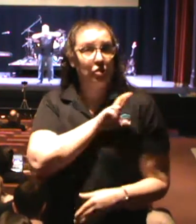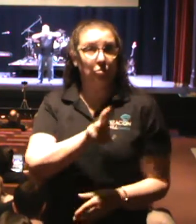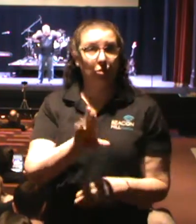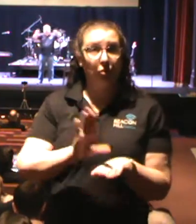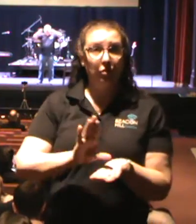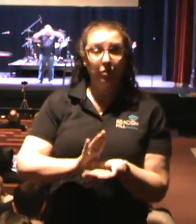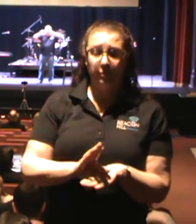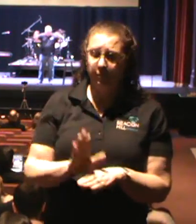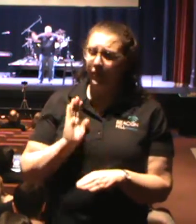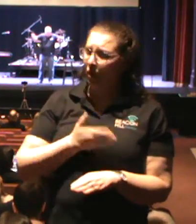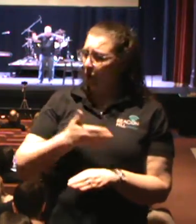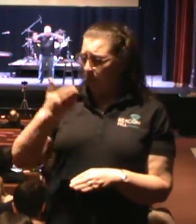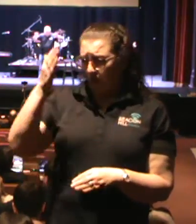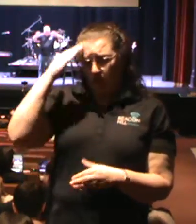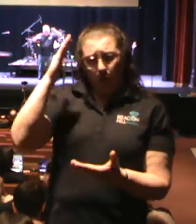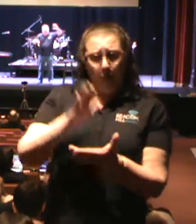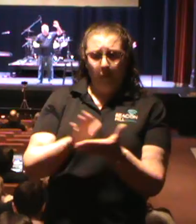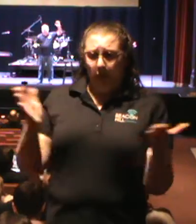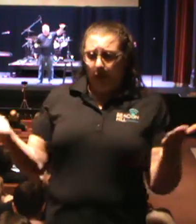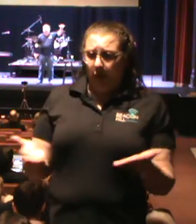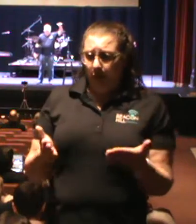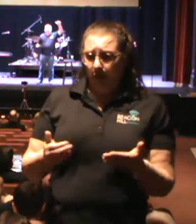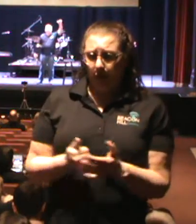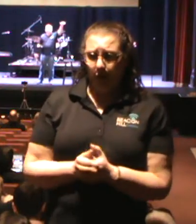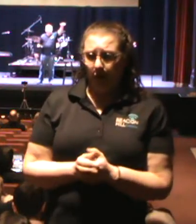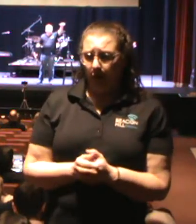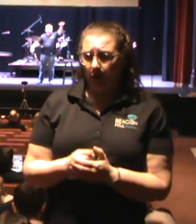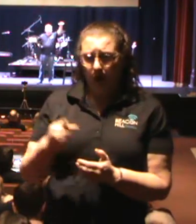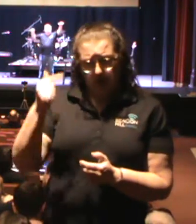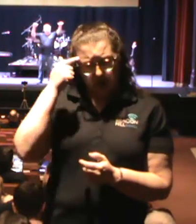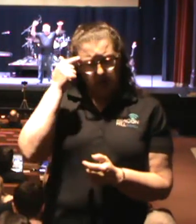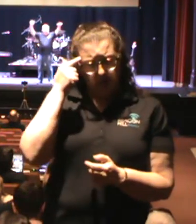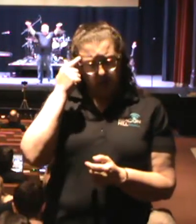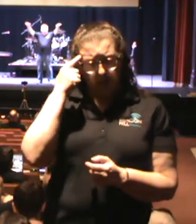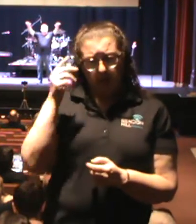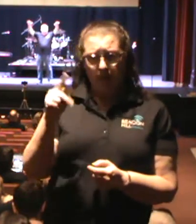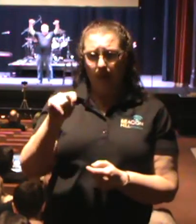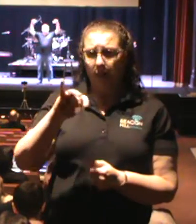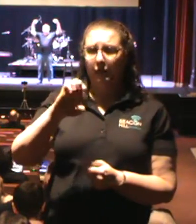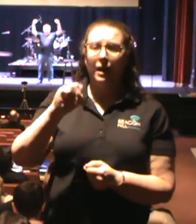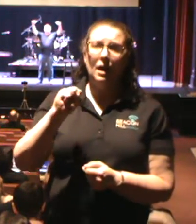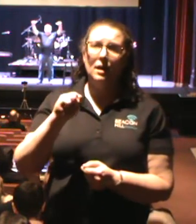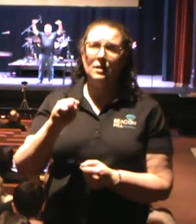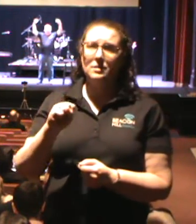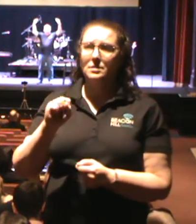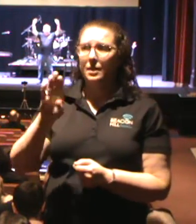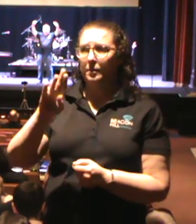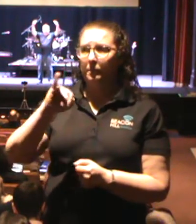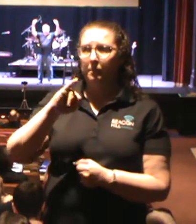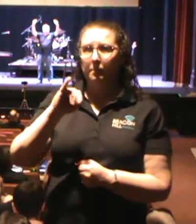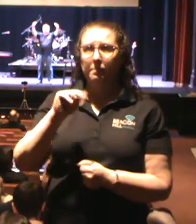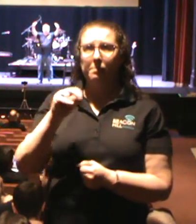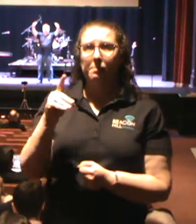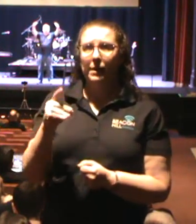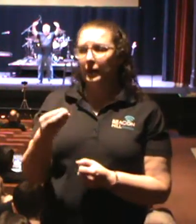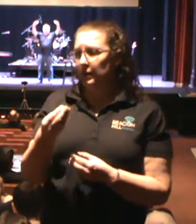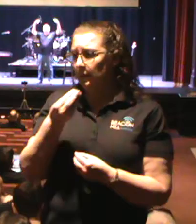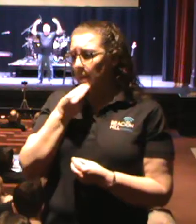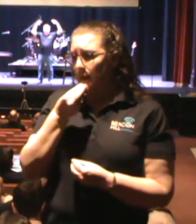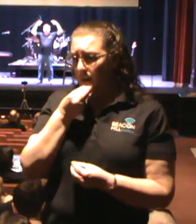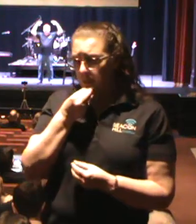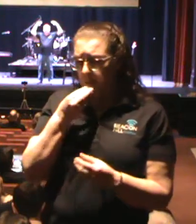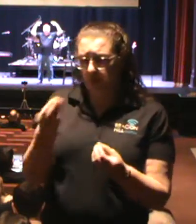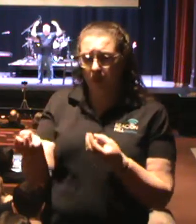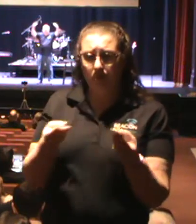And we're blessed beyond measure. I think about the tithes of my ministry, the meal ministry, which I really don't have much to do with,